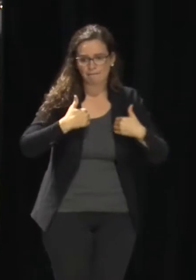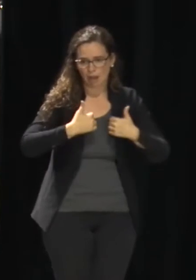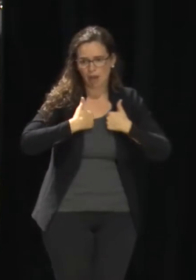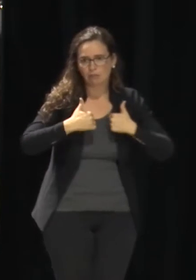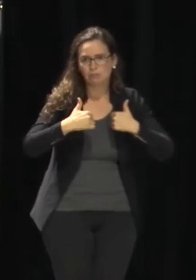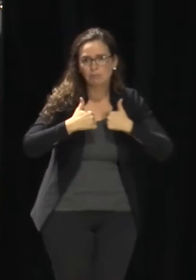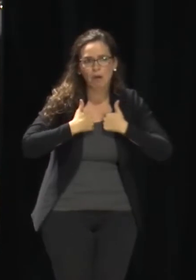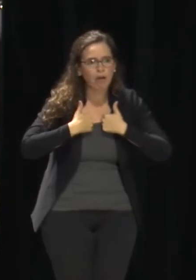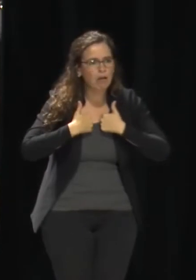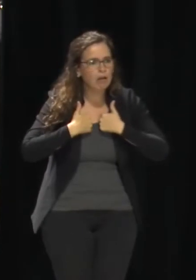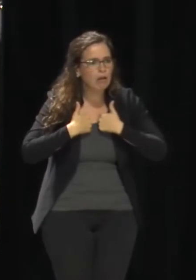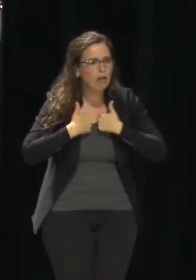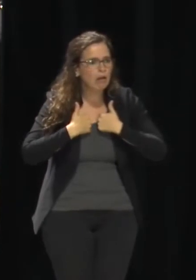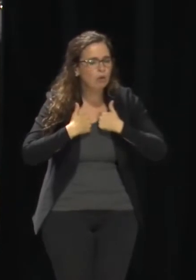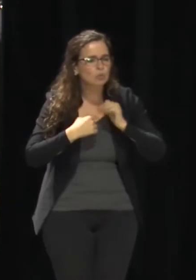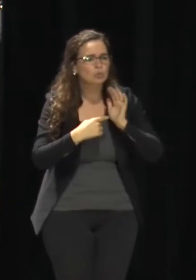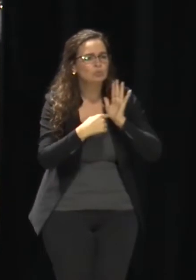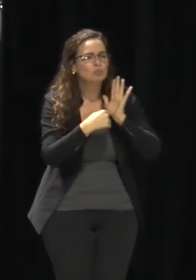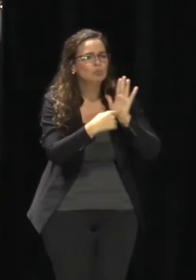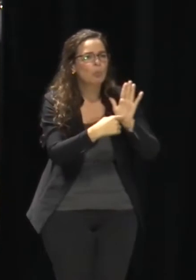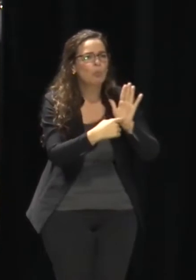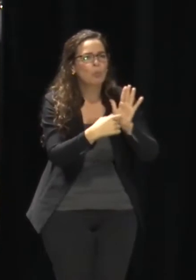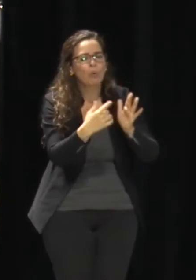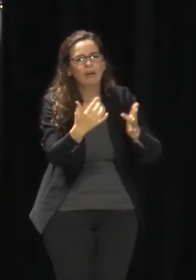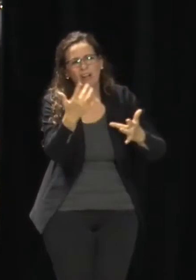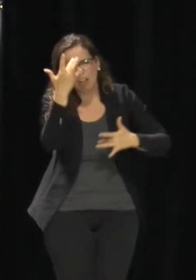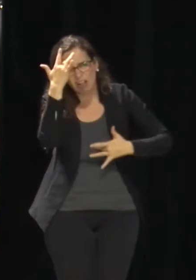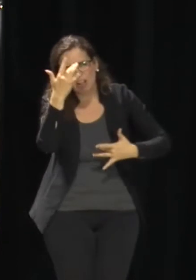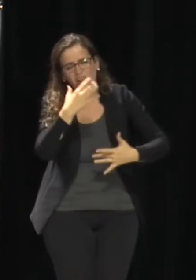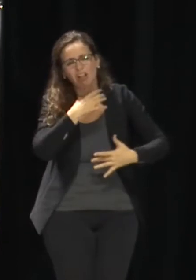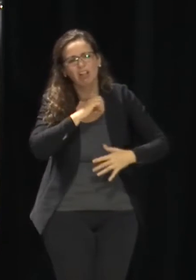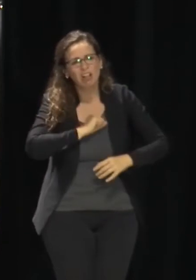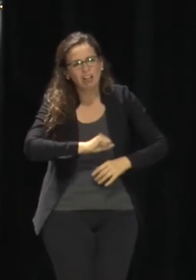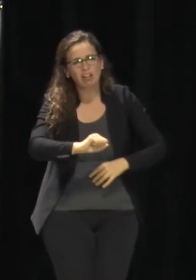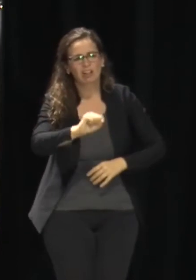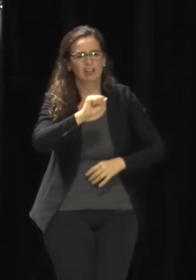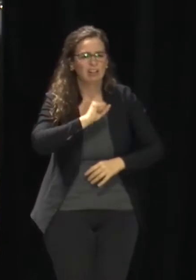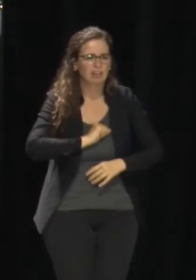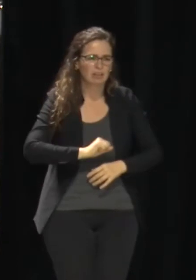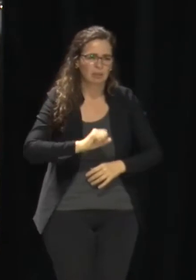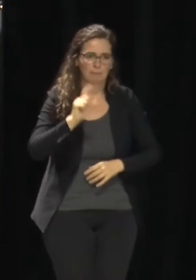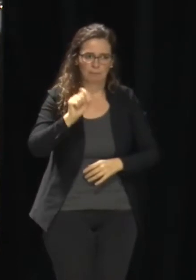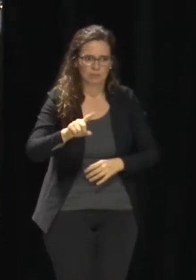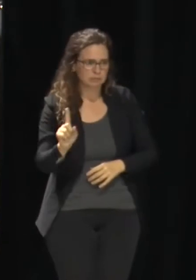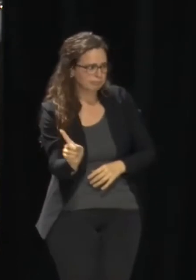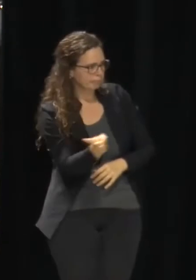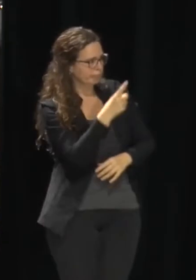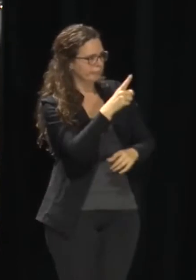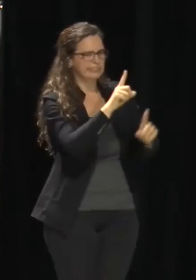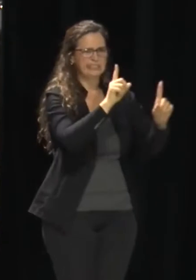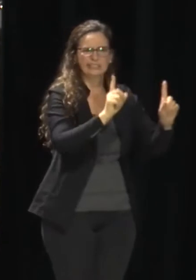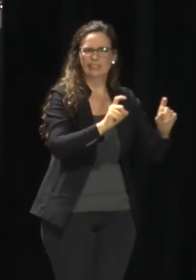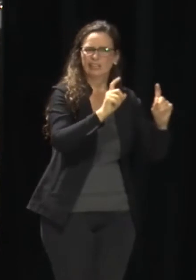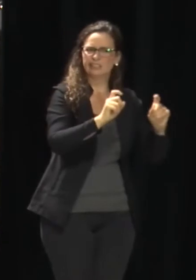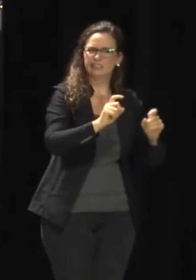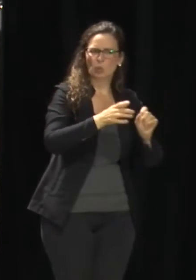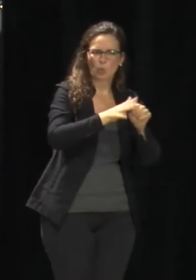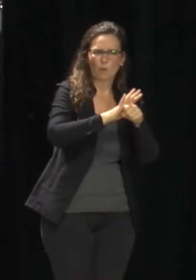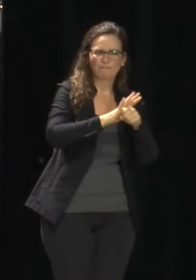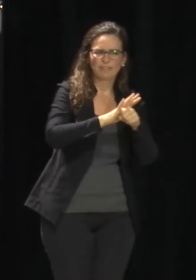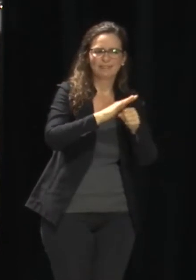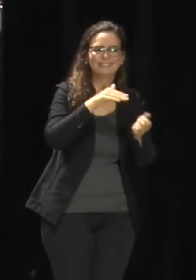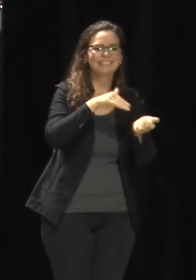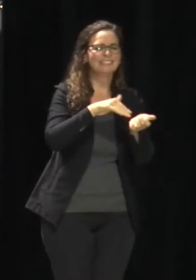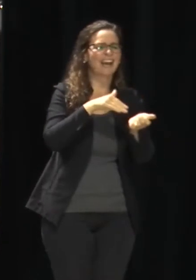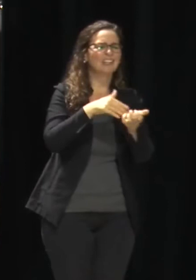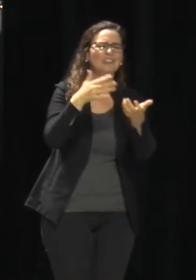in Dr. Gupta's opinion, should be enough to let them back into school. Right now, that's not the case. So, again, that's another step